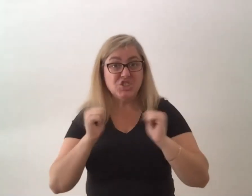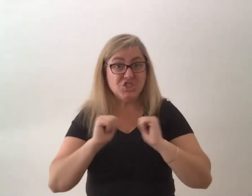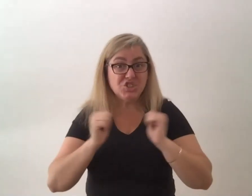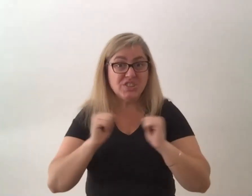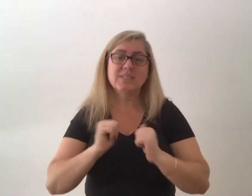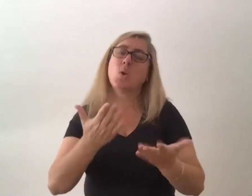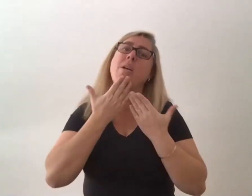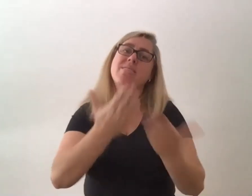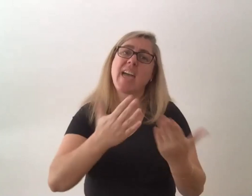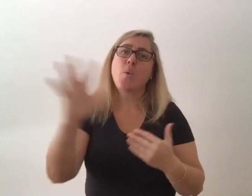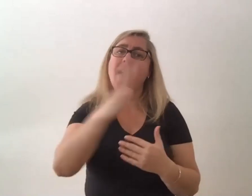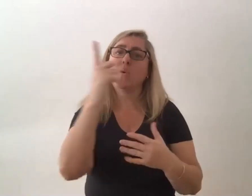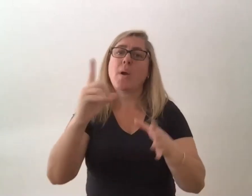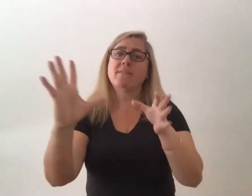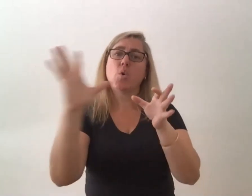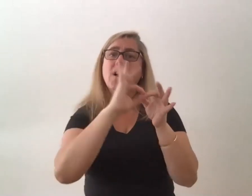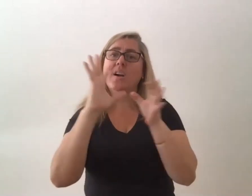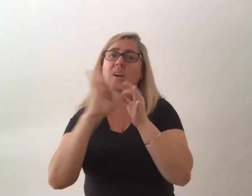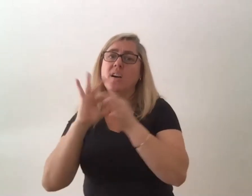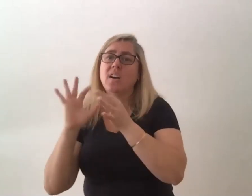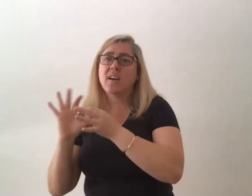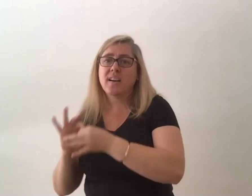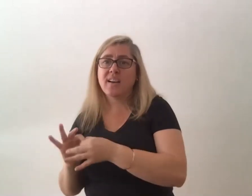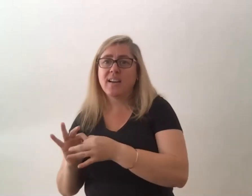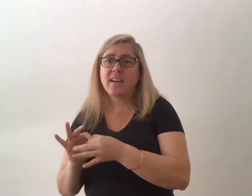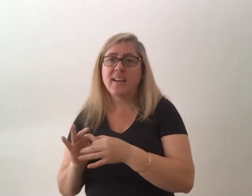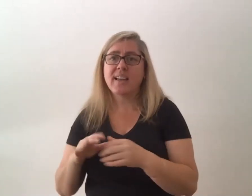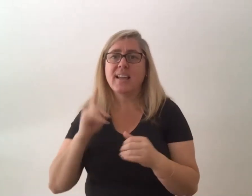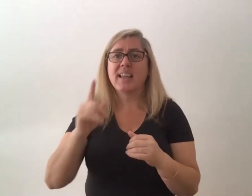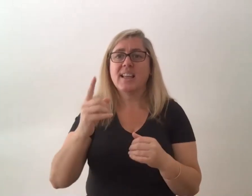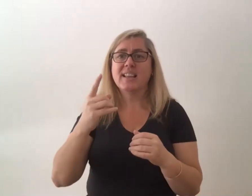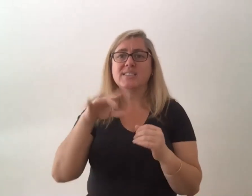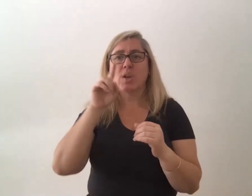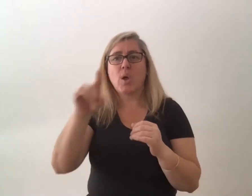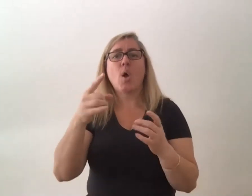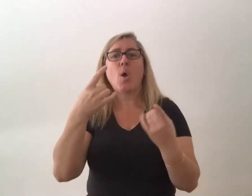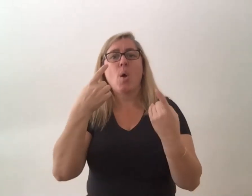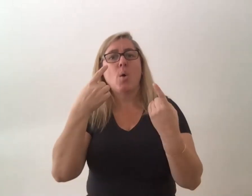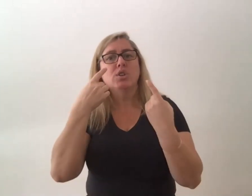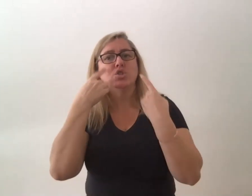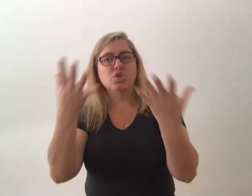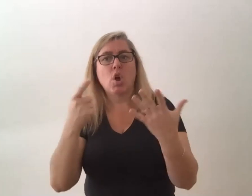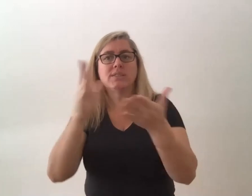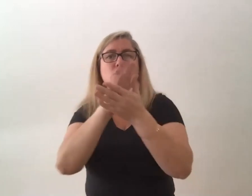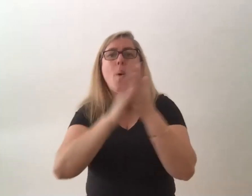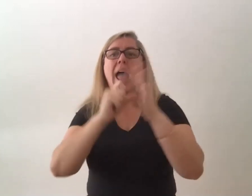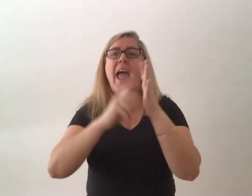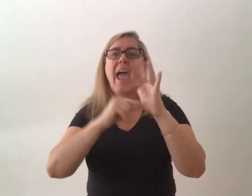joining us um oh yeah show people the sign so this was made by hadley johnson who is proudly deaf